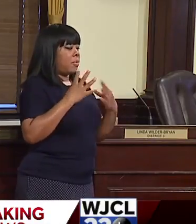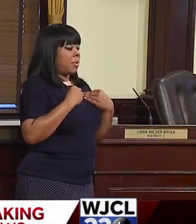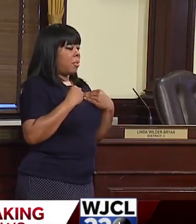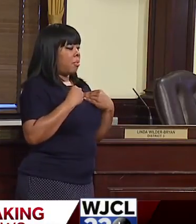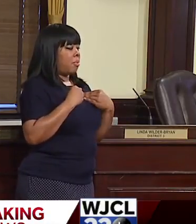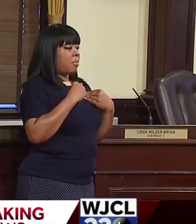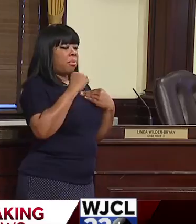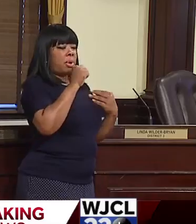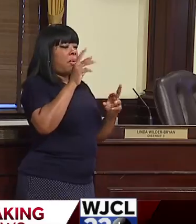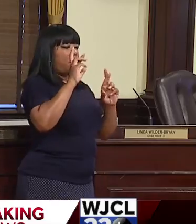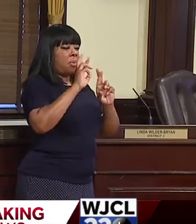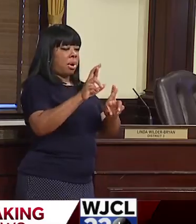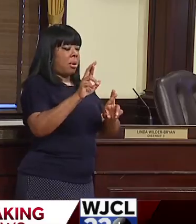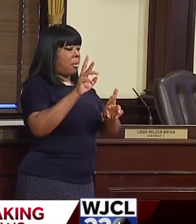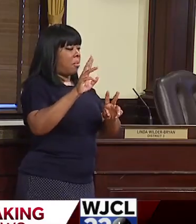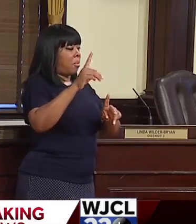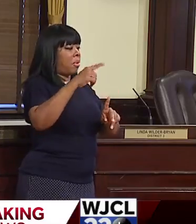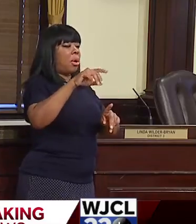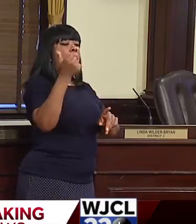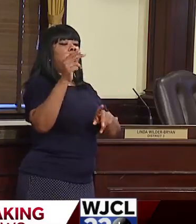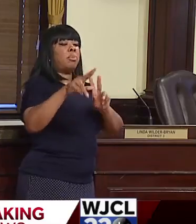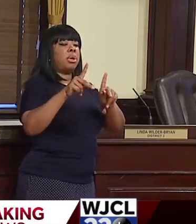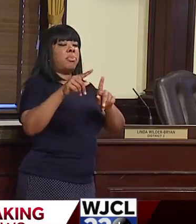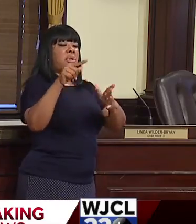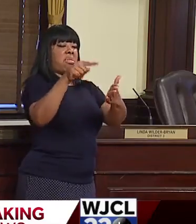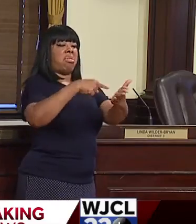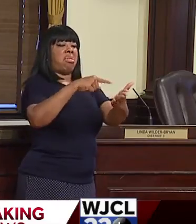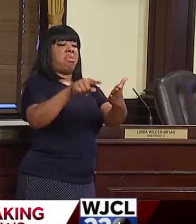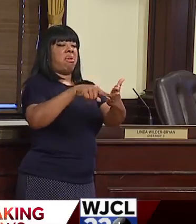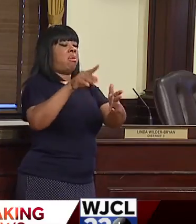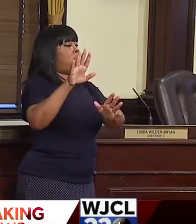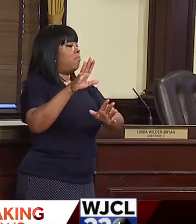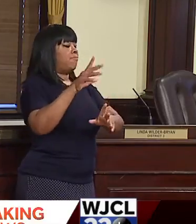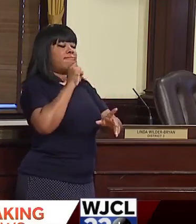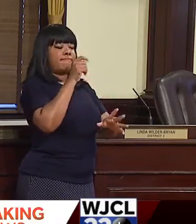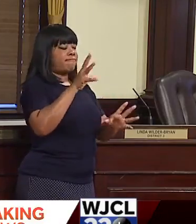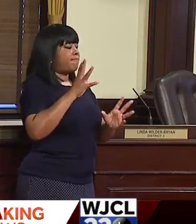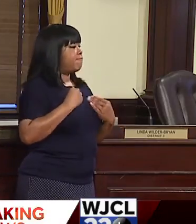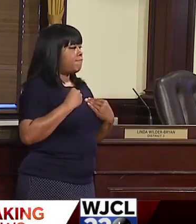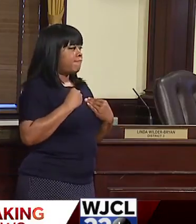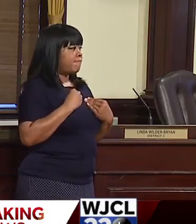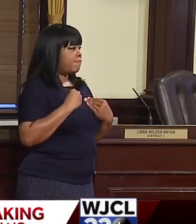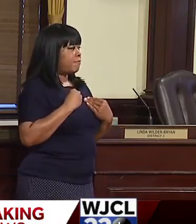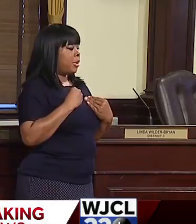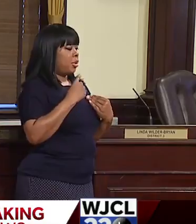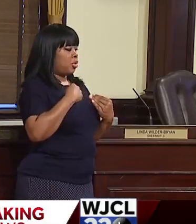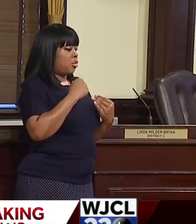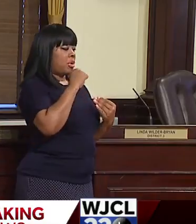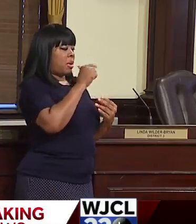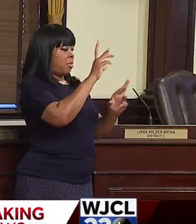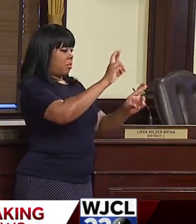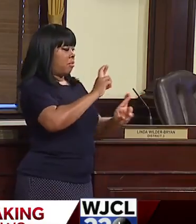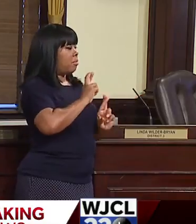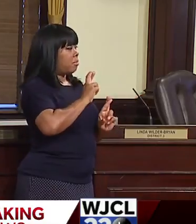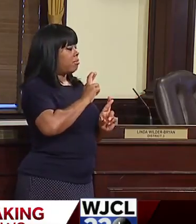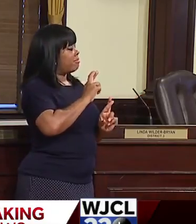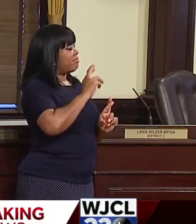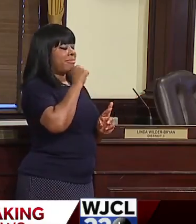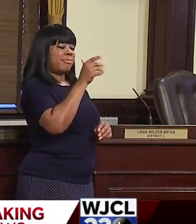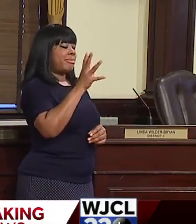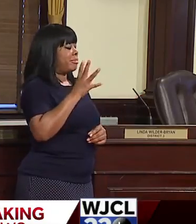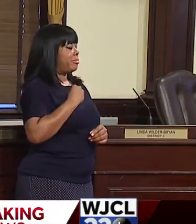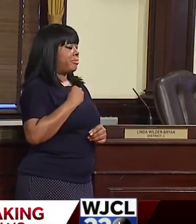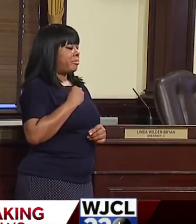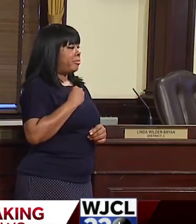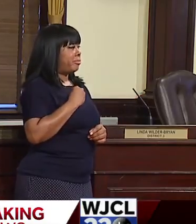disrespect of people on my page. I won't tolerate disrespect of me on my